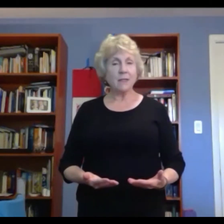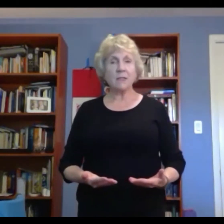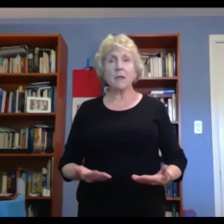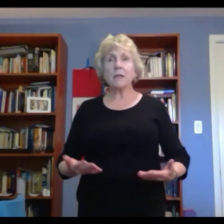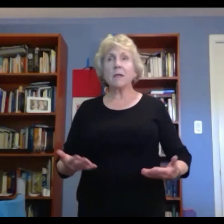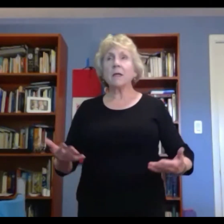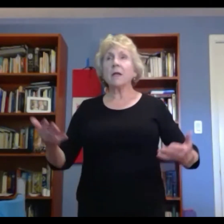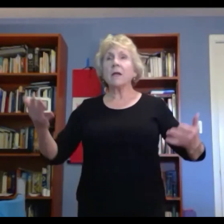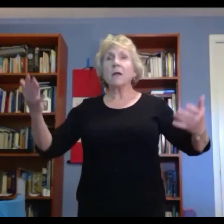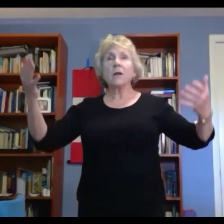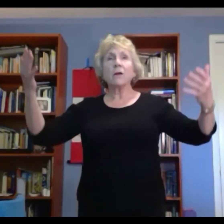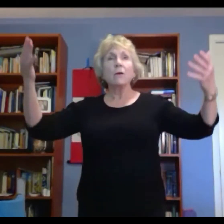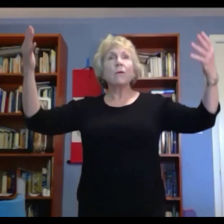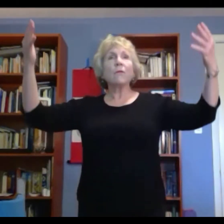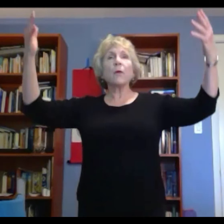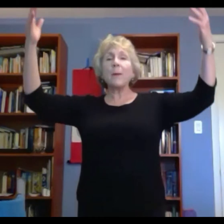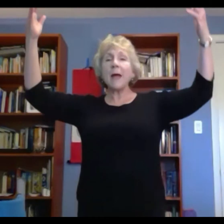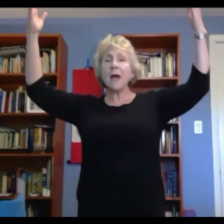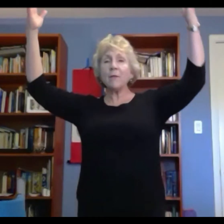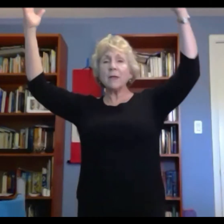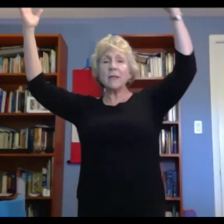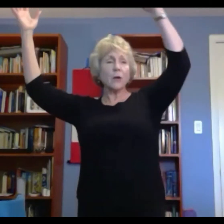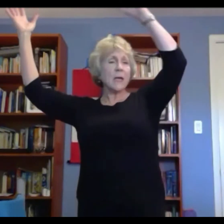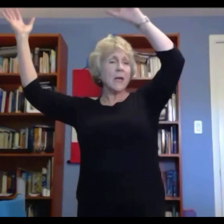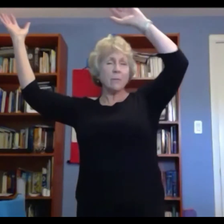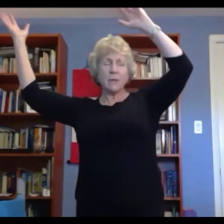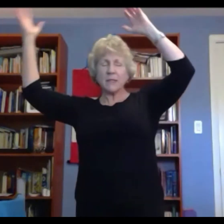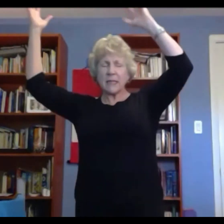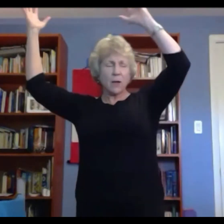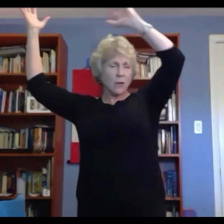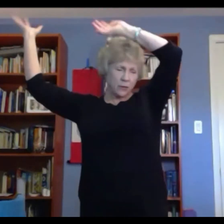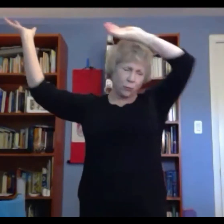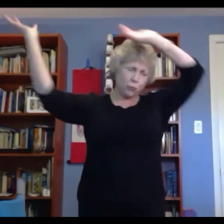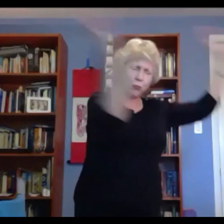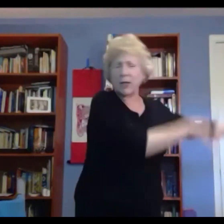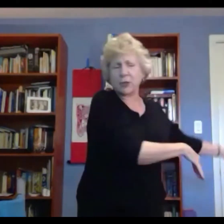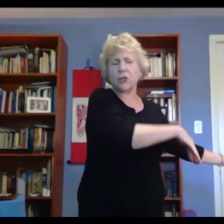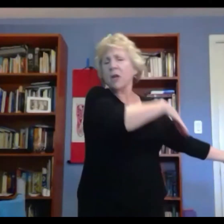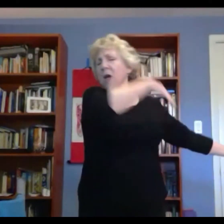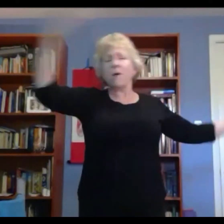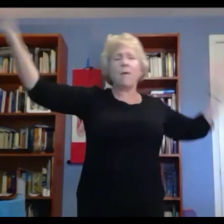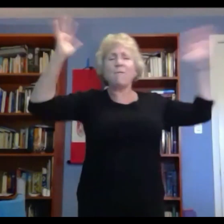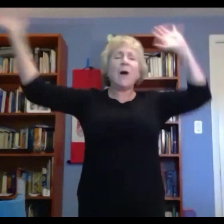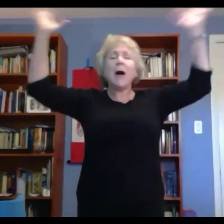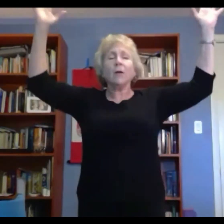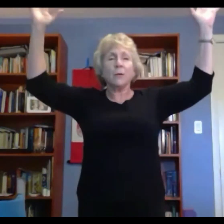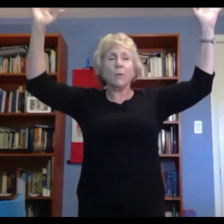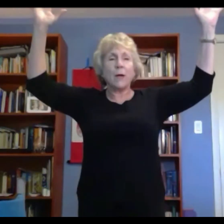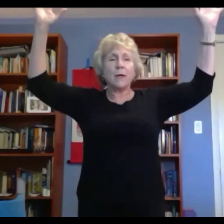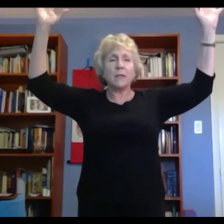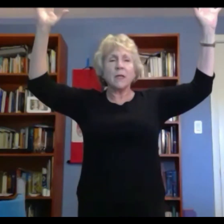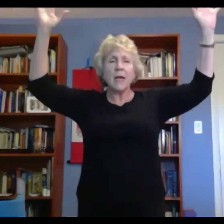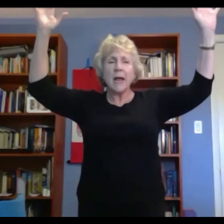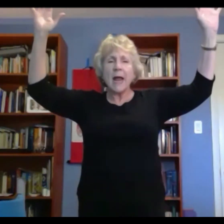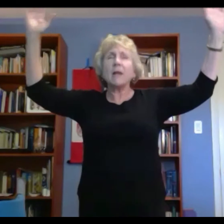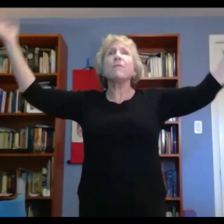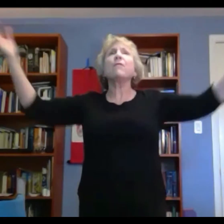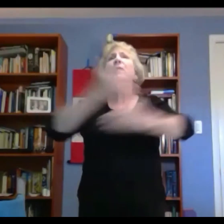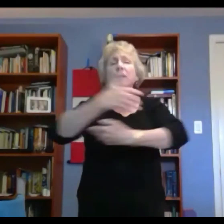suddenly, from heaven there came a sound like the rush of a violent wind, and it filled